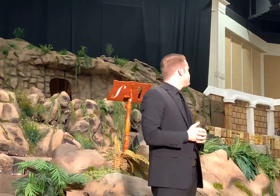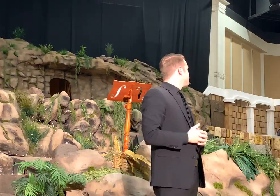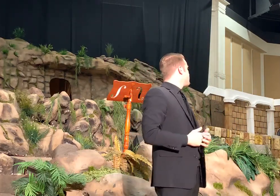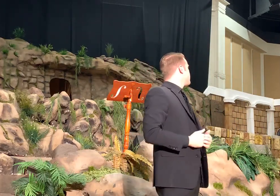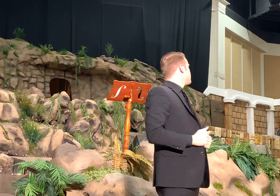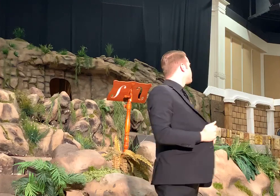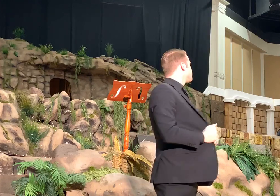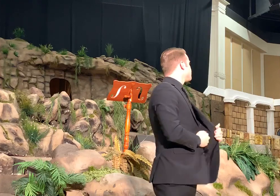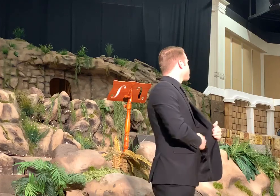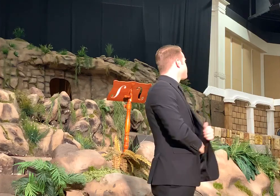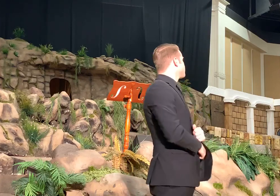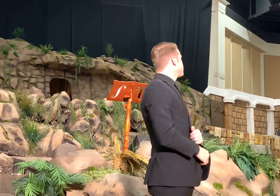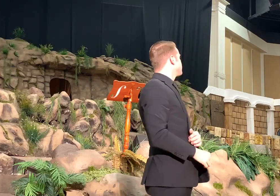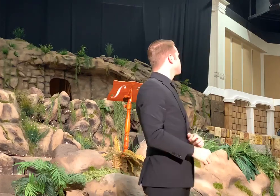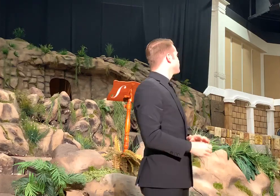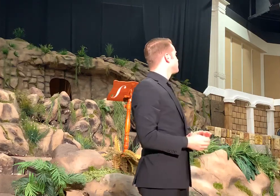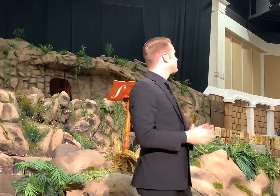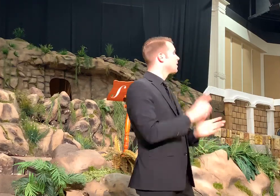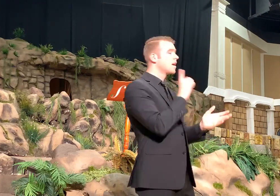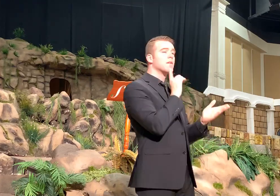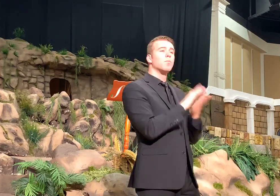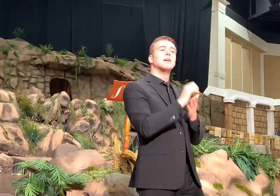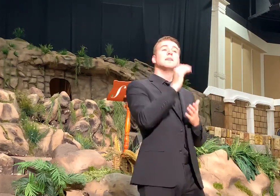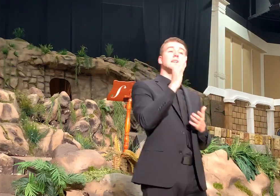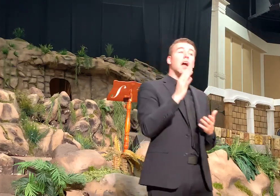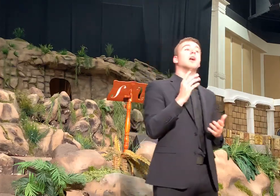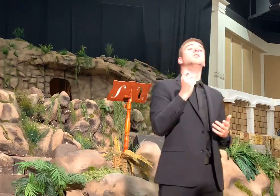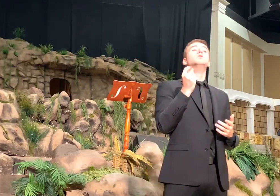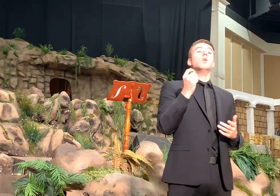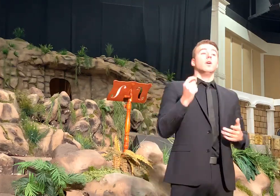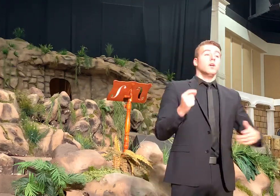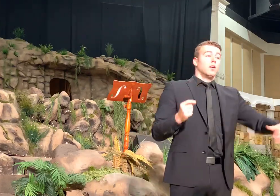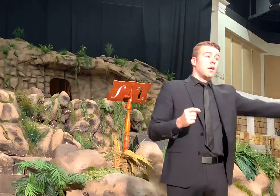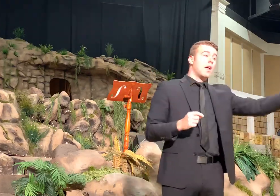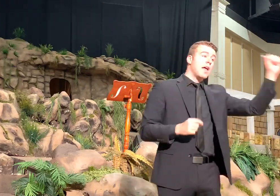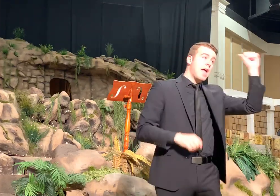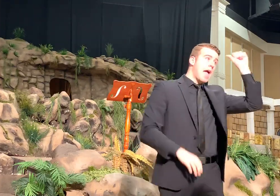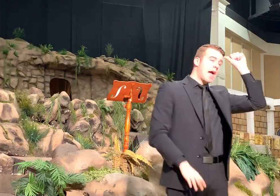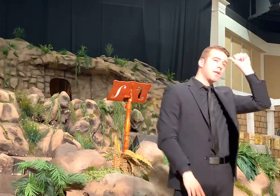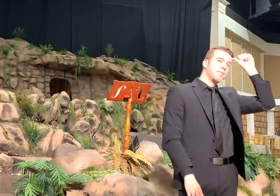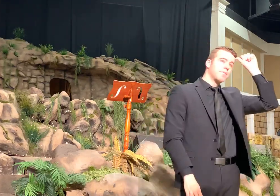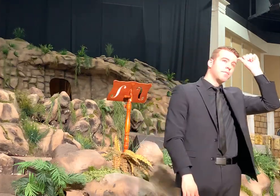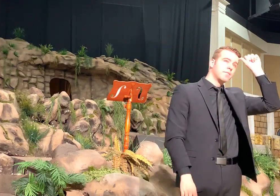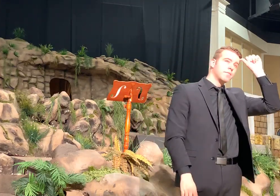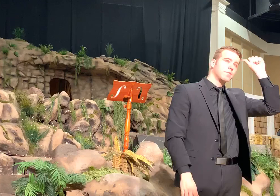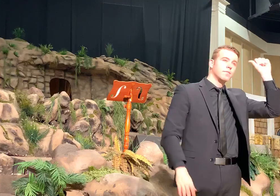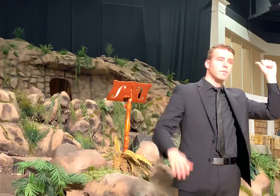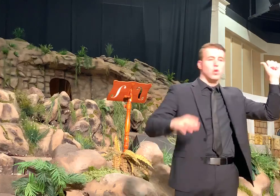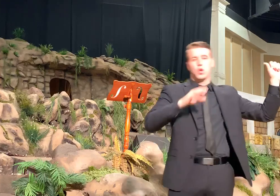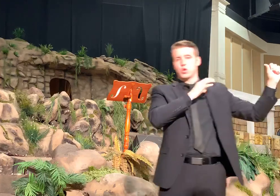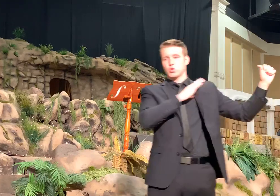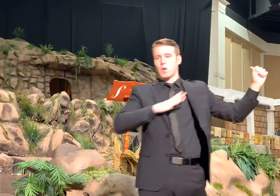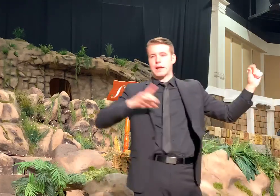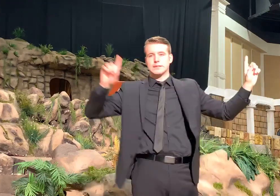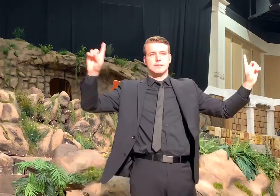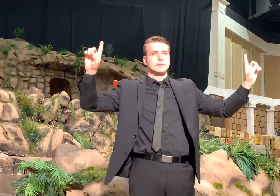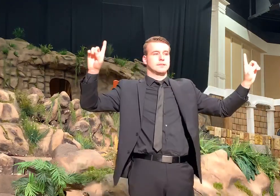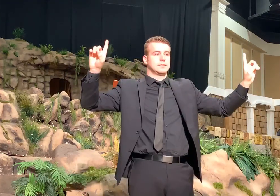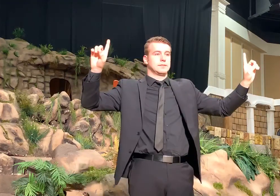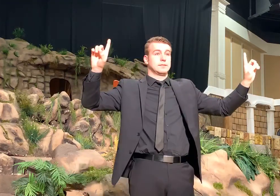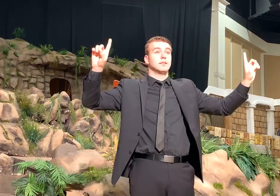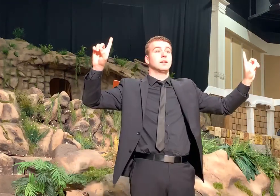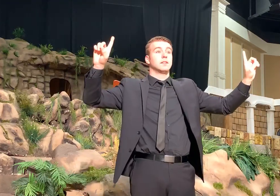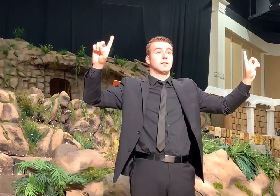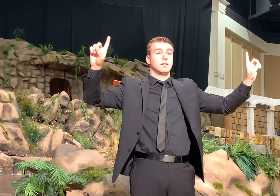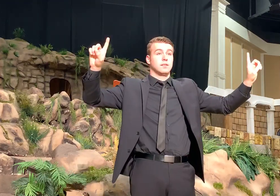Amen. Praise God. So over here you've got Adam. Over here you've got Christ. Over